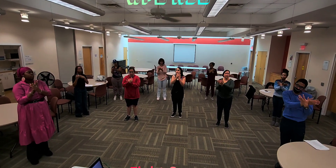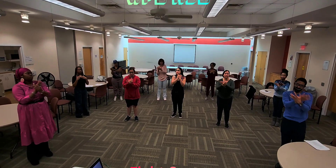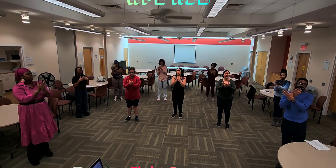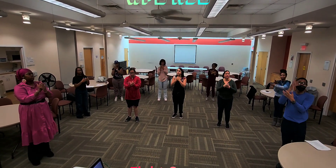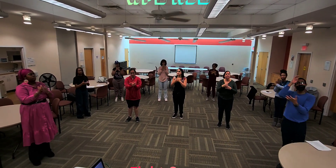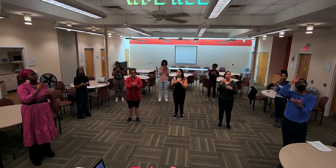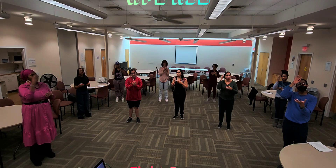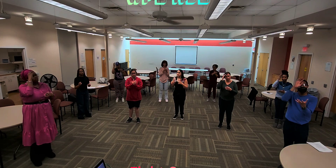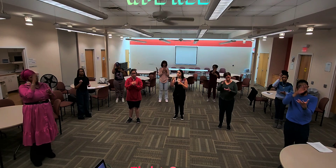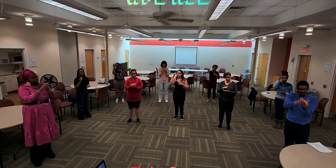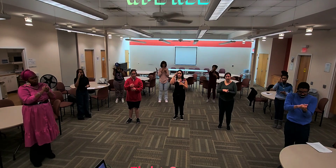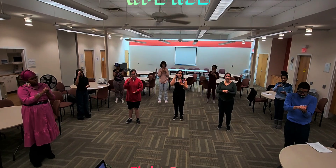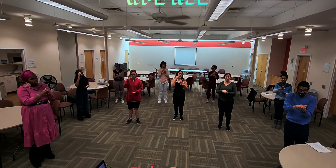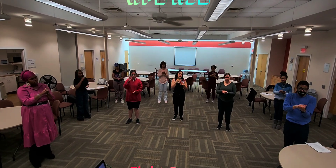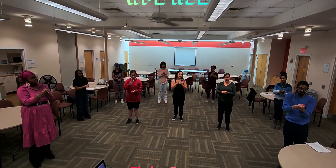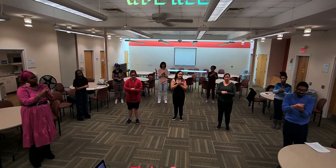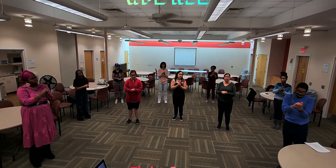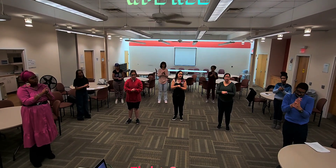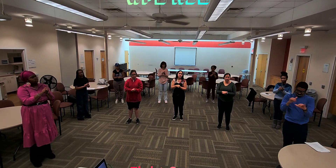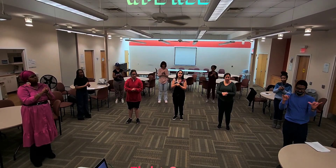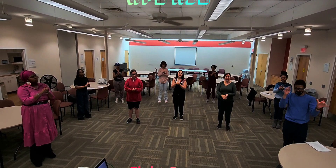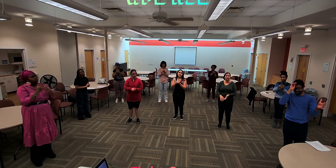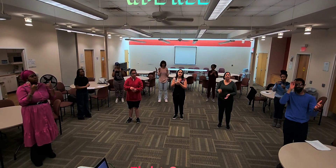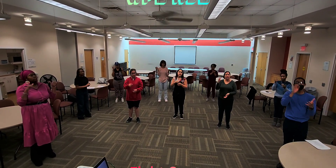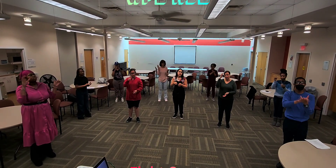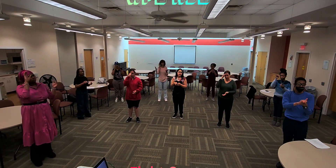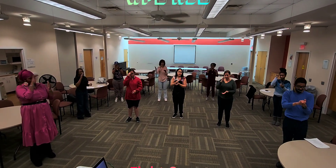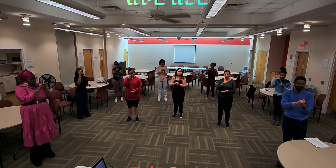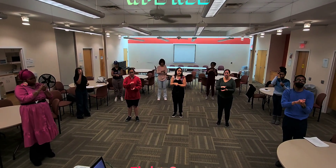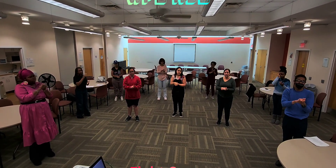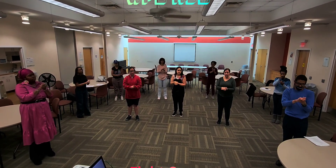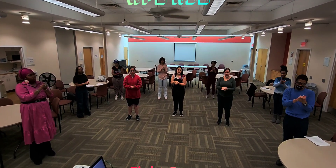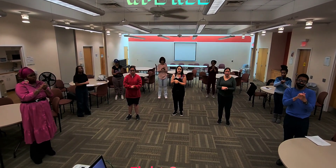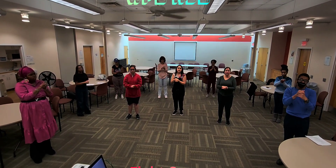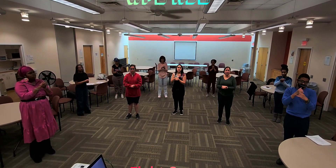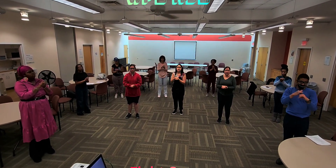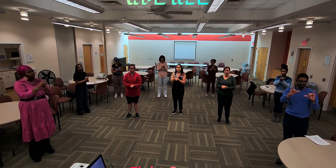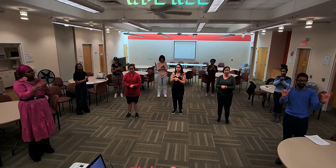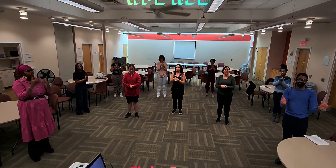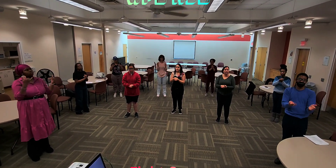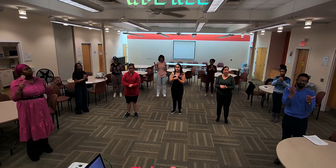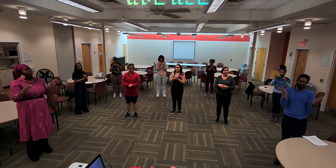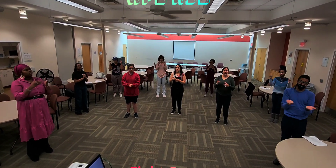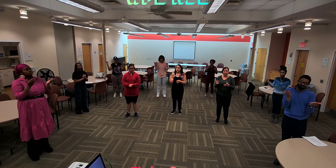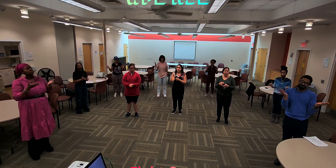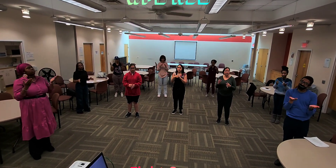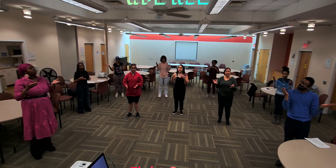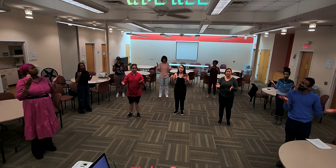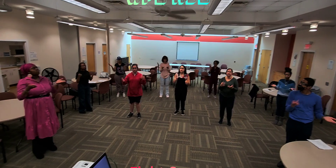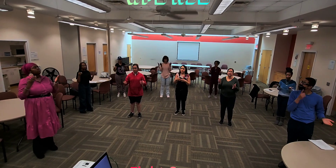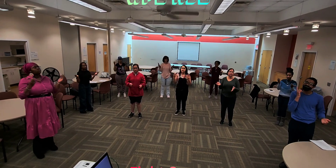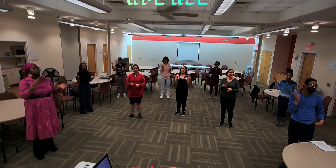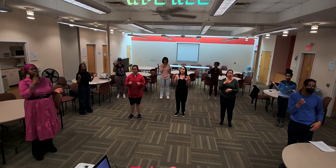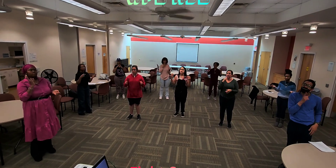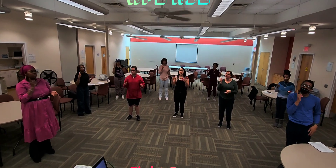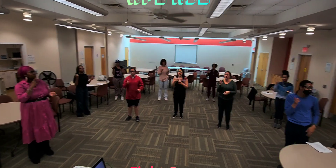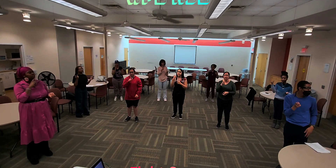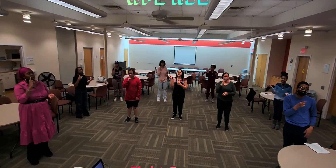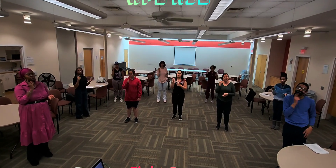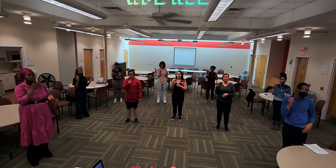bones I still believe, yeah I still believe And all those things I didn't say,